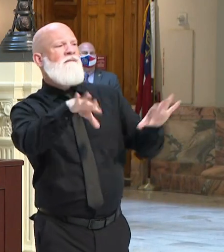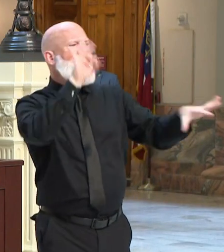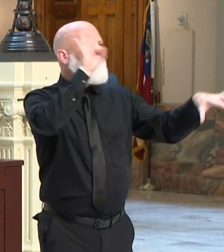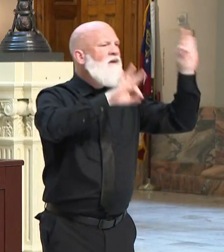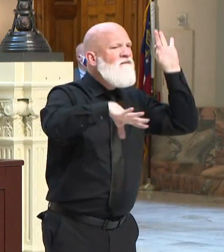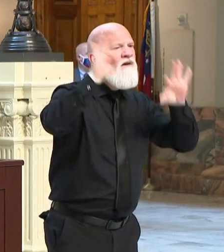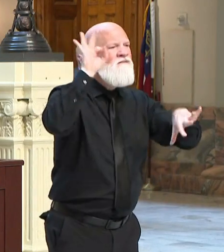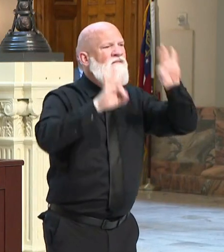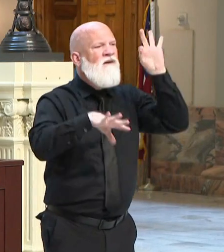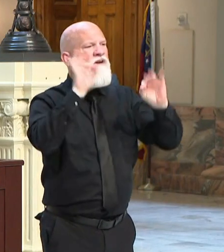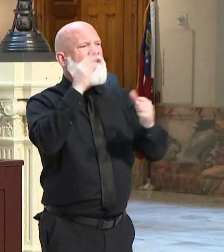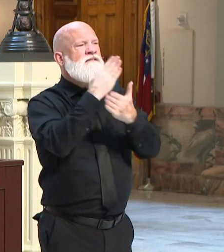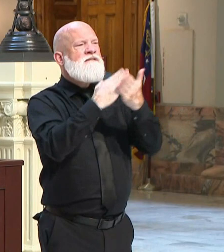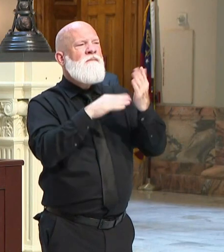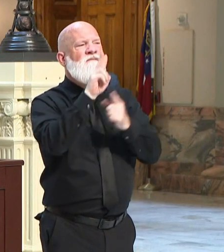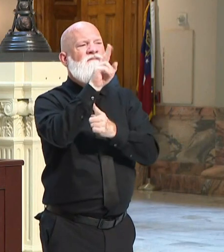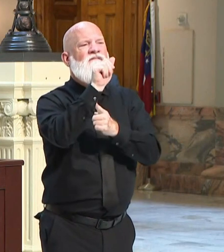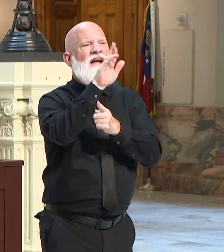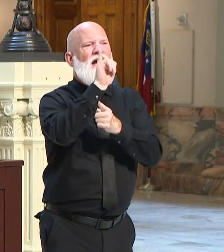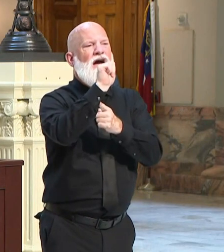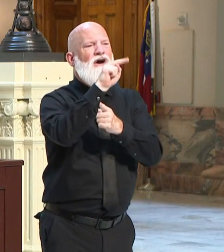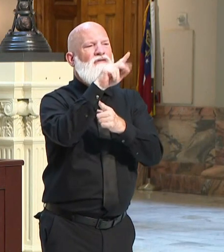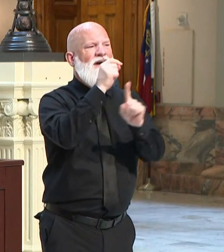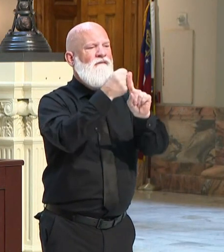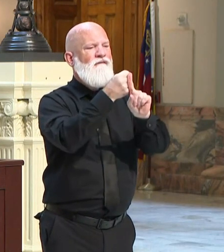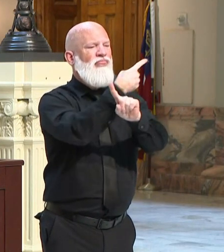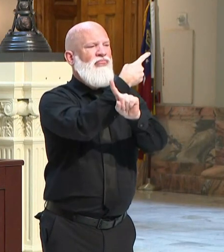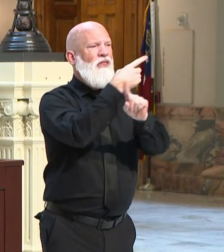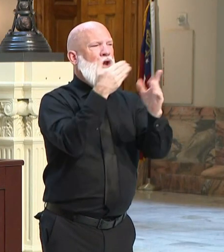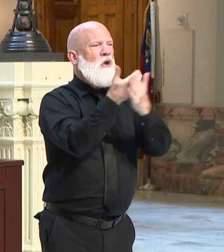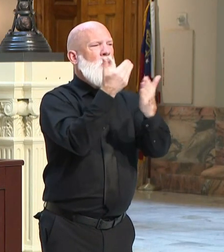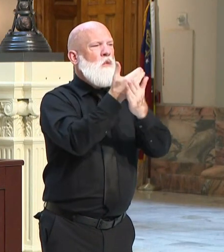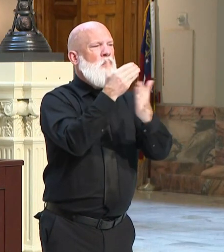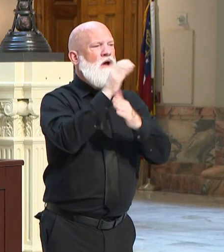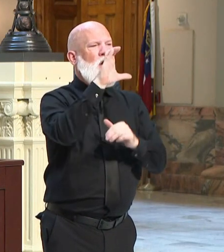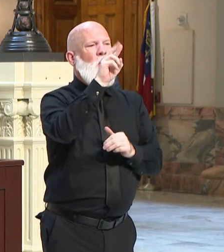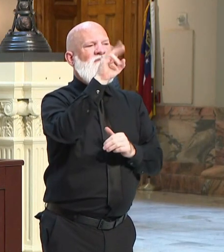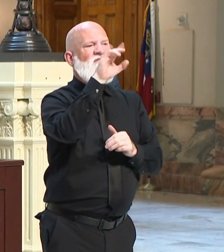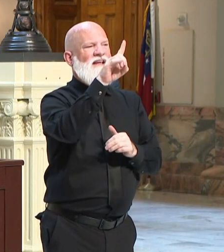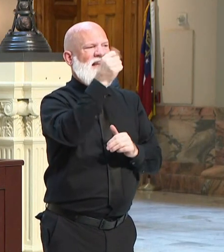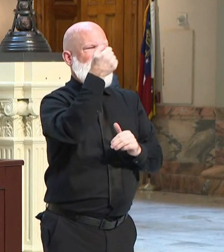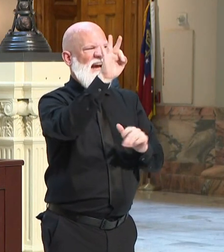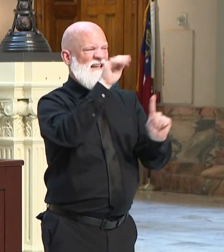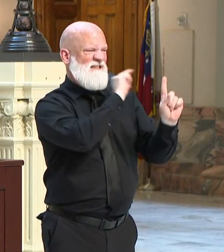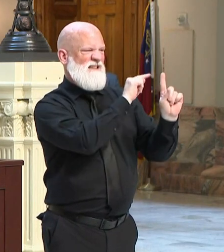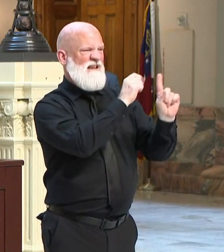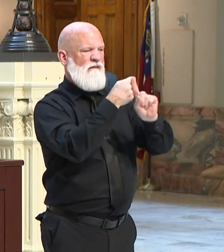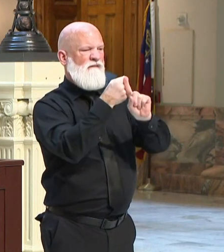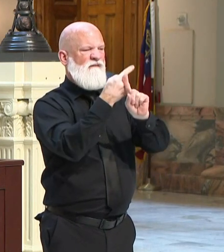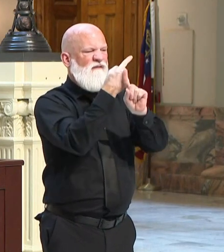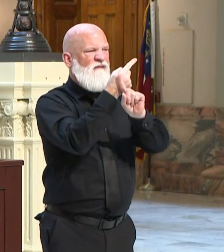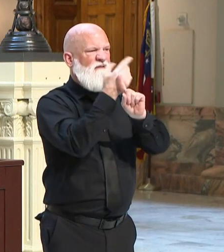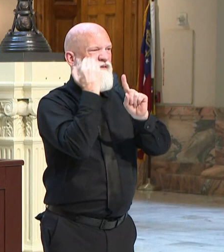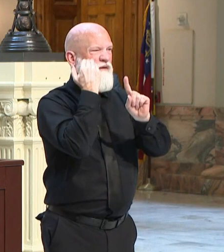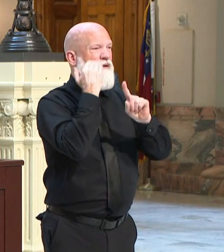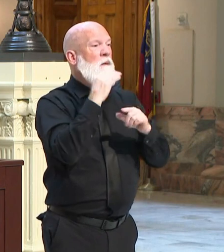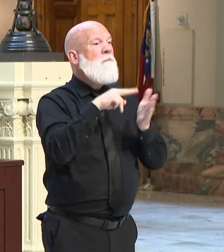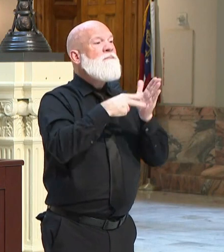add a little twist to this because they are easier to transmit and some of them may